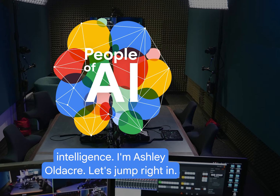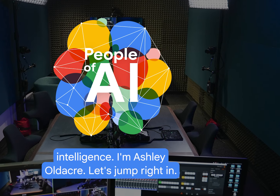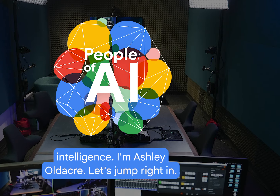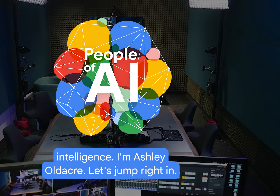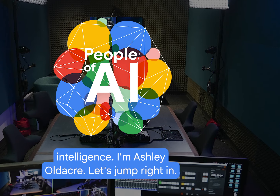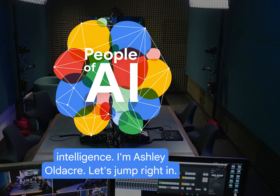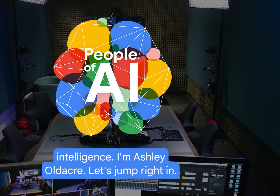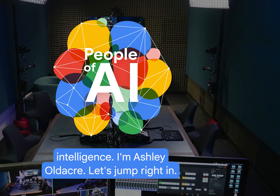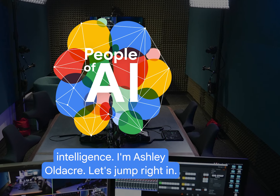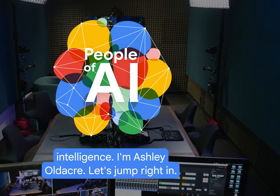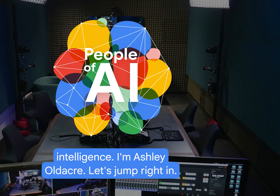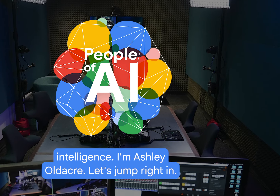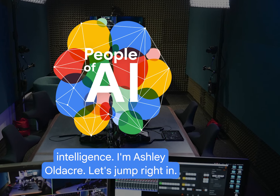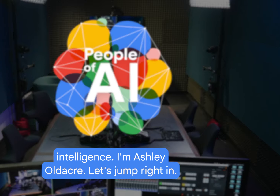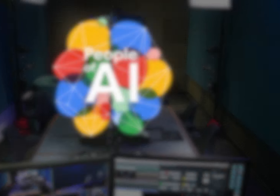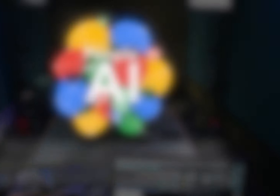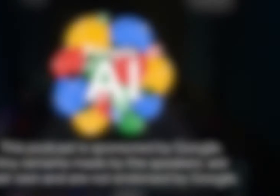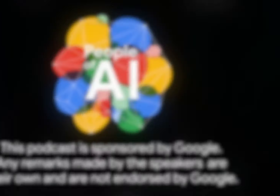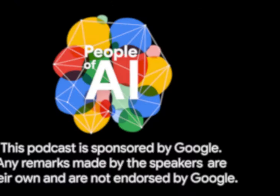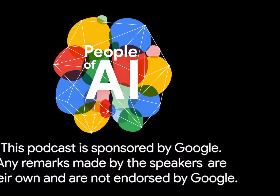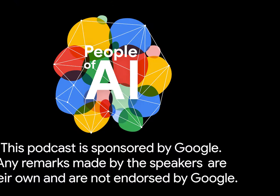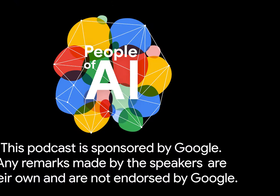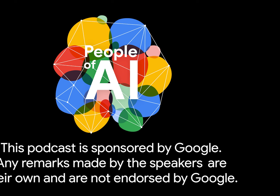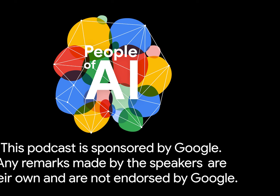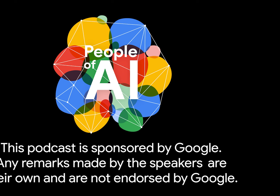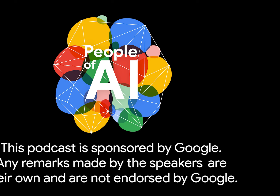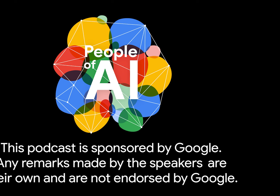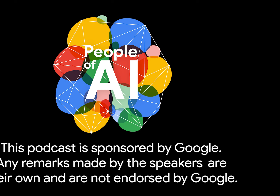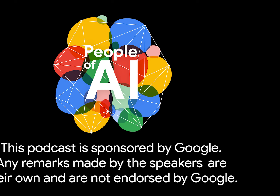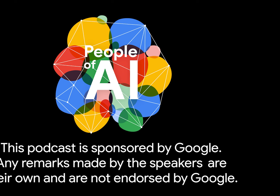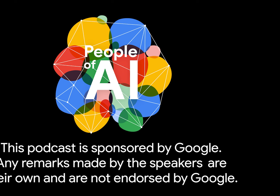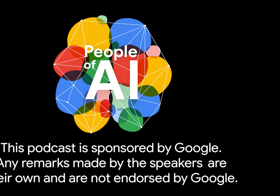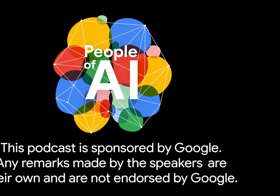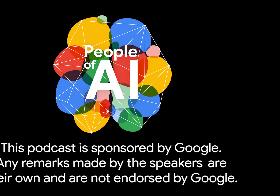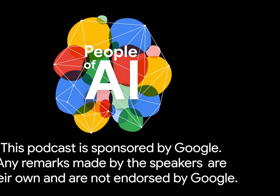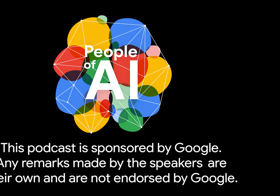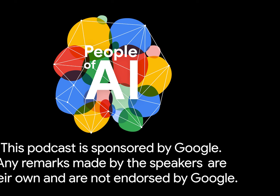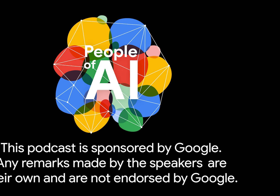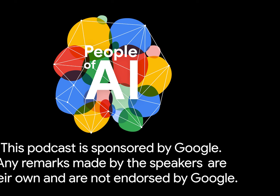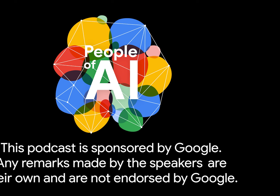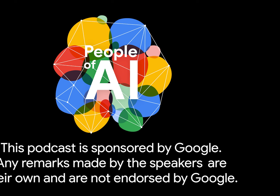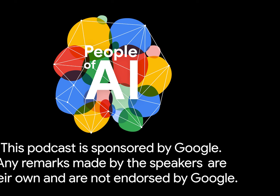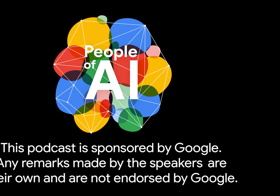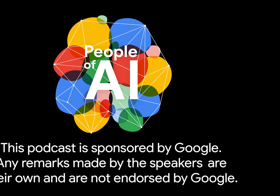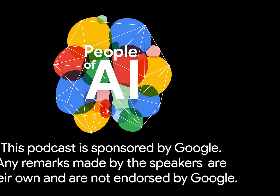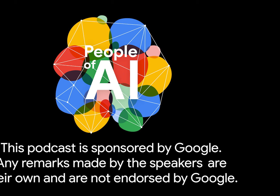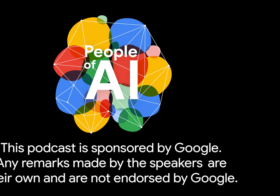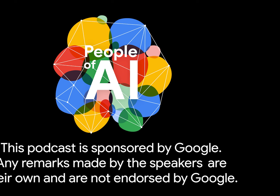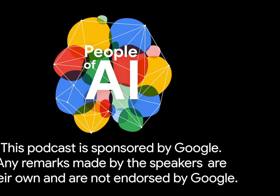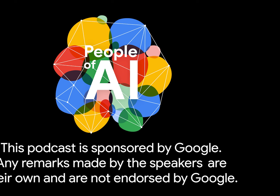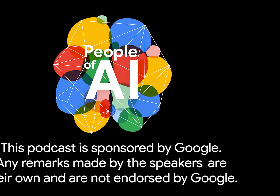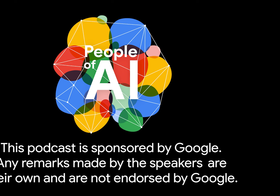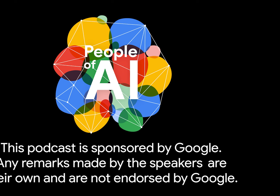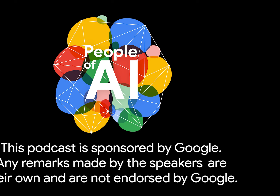I'm Ashley Oldacre. Let's jump right in. This podcast is sponsored by Google. Any remarks made by the speakers are their